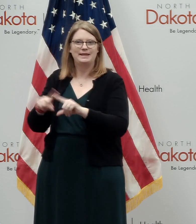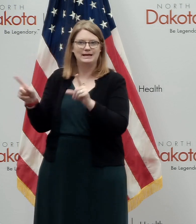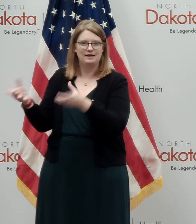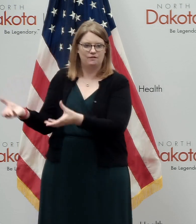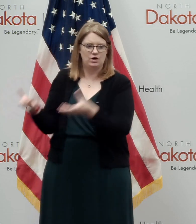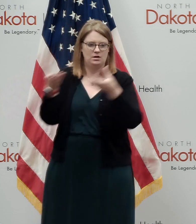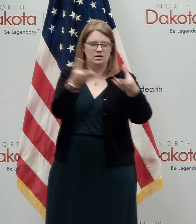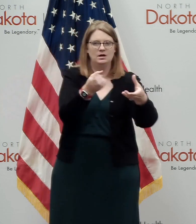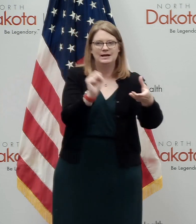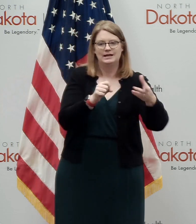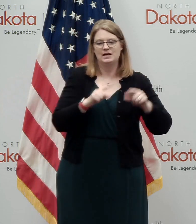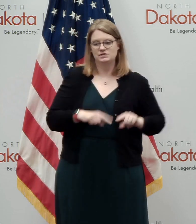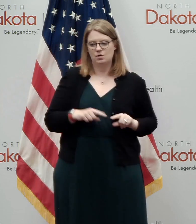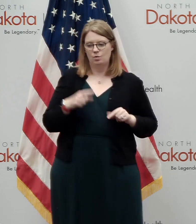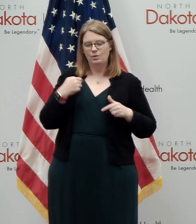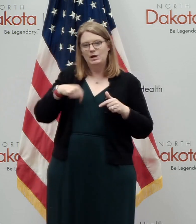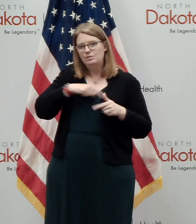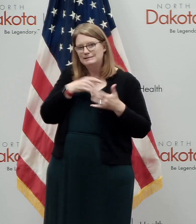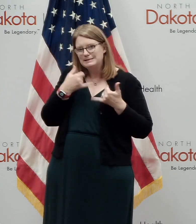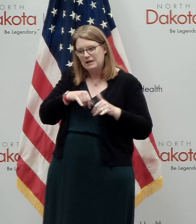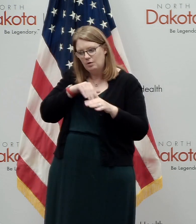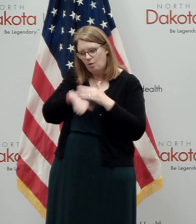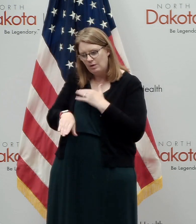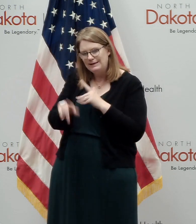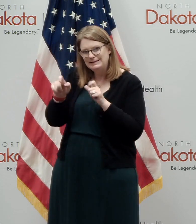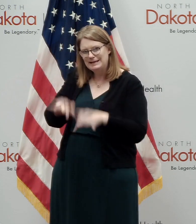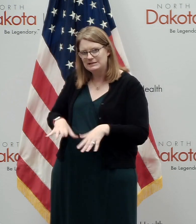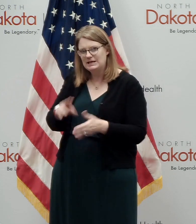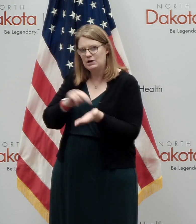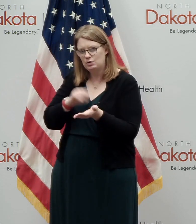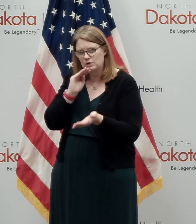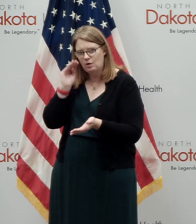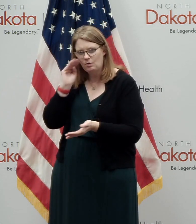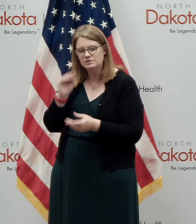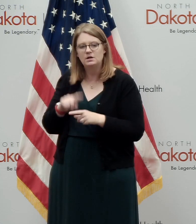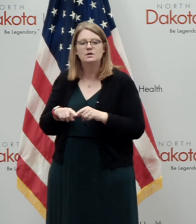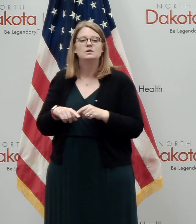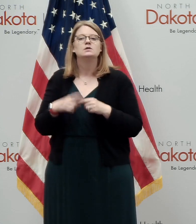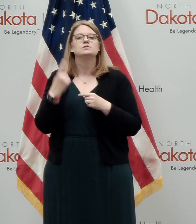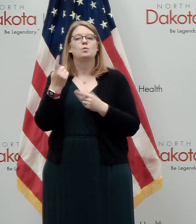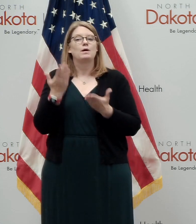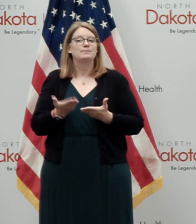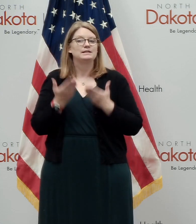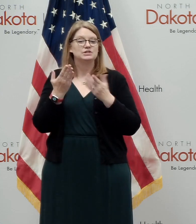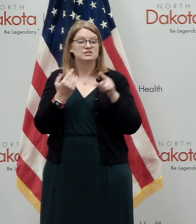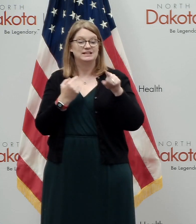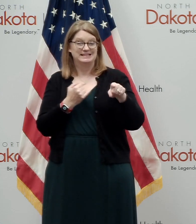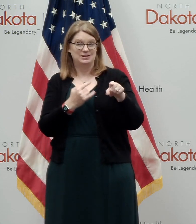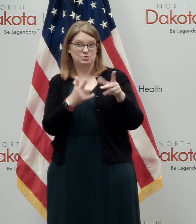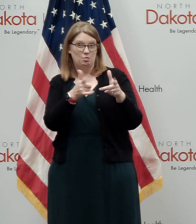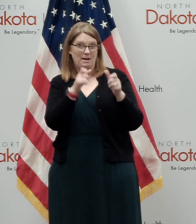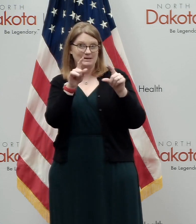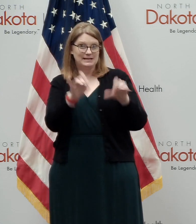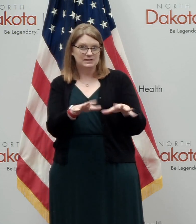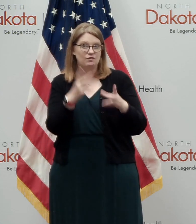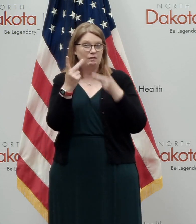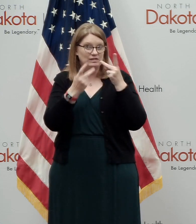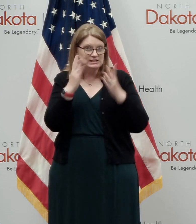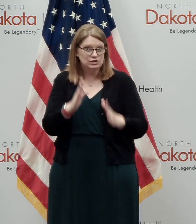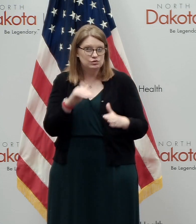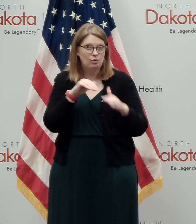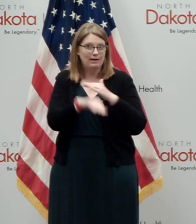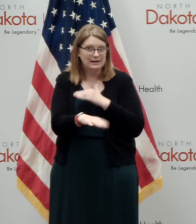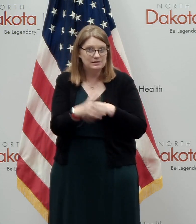absolutely. So some obvious things come to mind. One would be testing for visitors coming into long-term care. Uh, another could be,